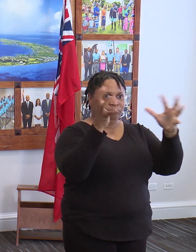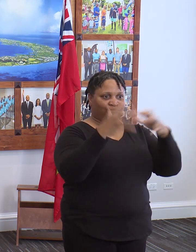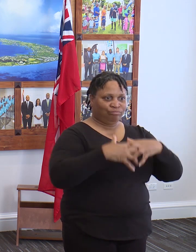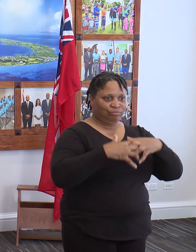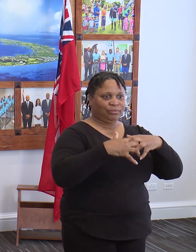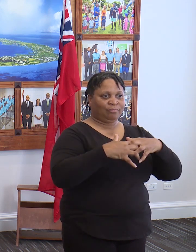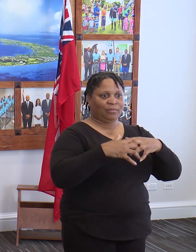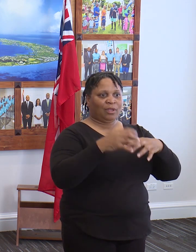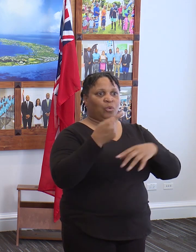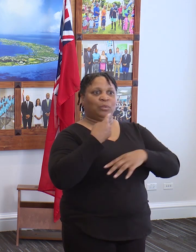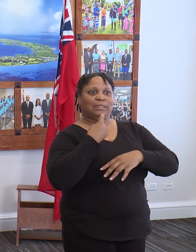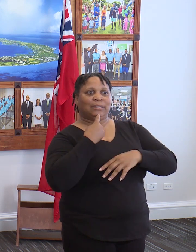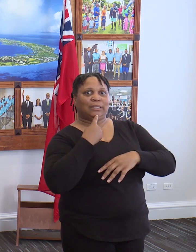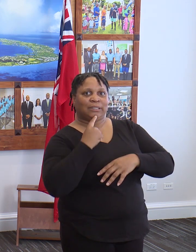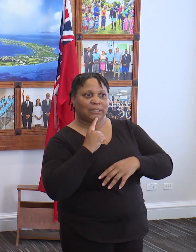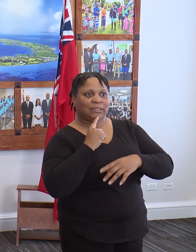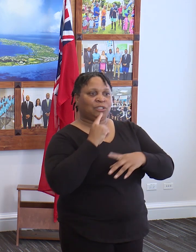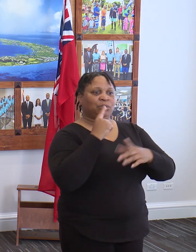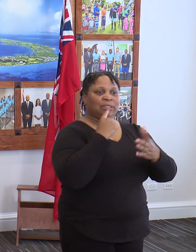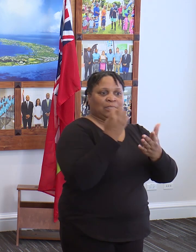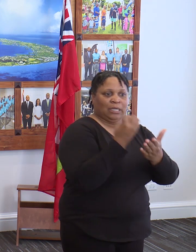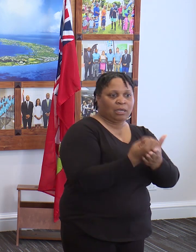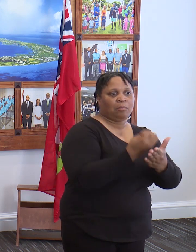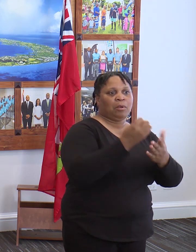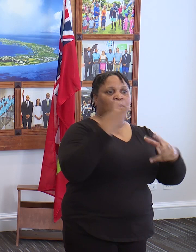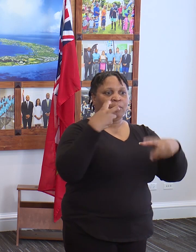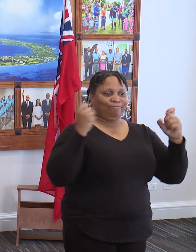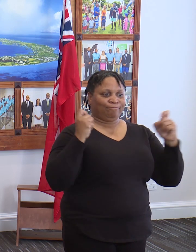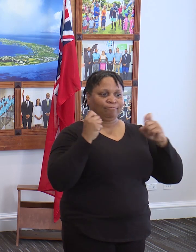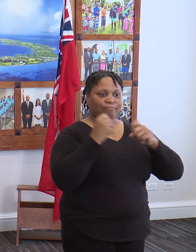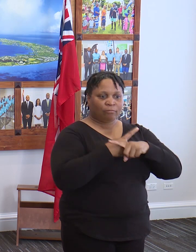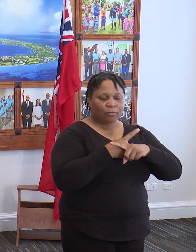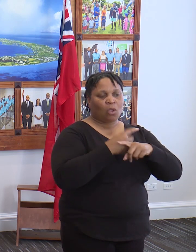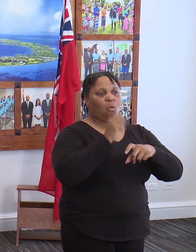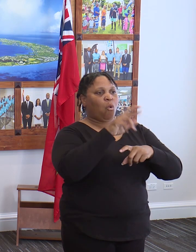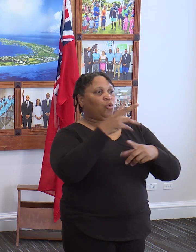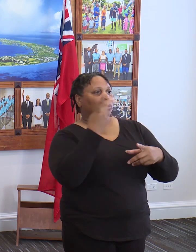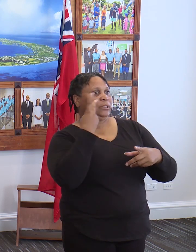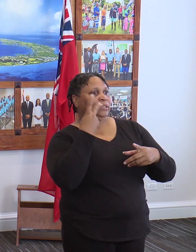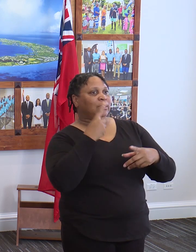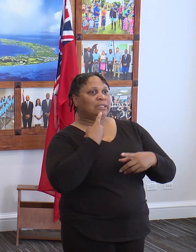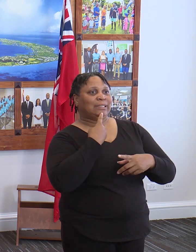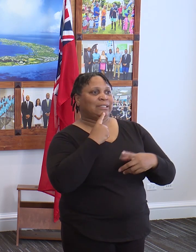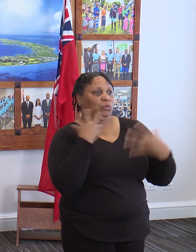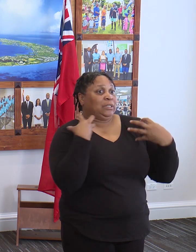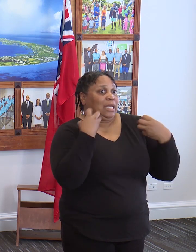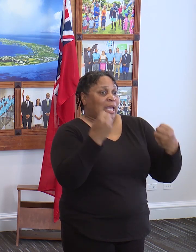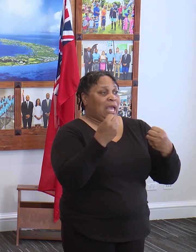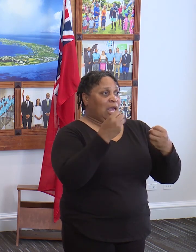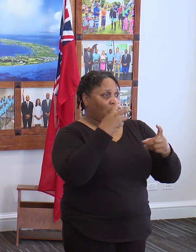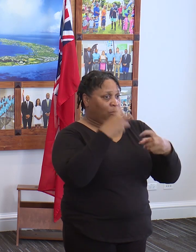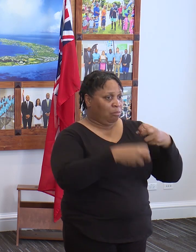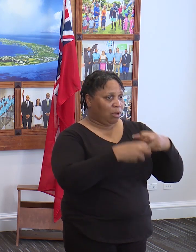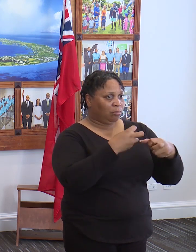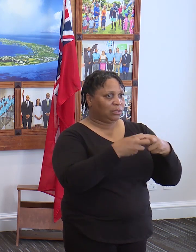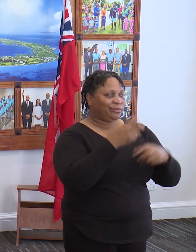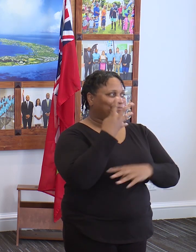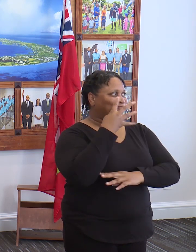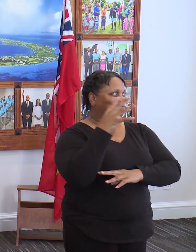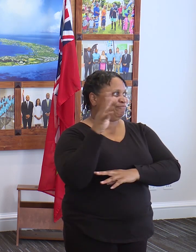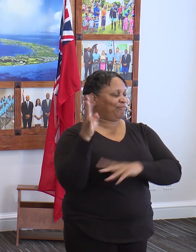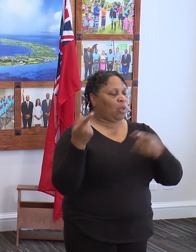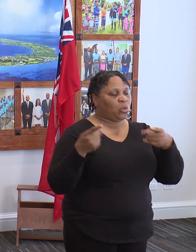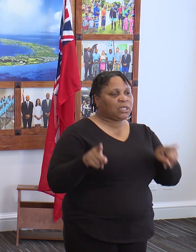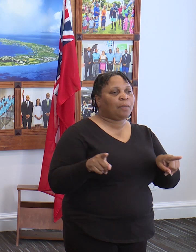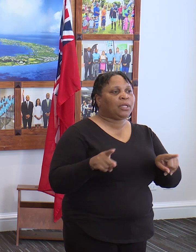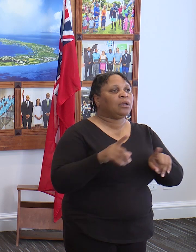ramifications and serious economic ramifications, or if we want to see us with serious health issues, then we will ignore what is